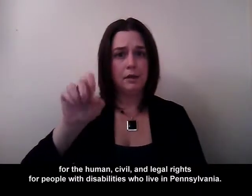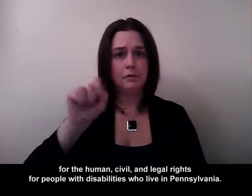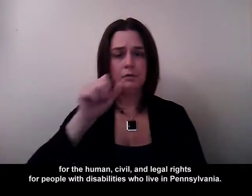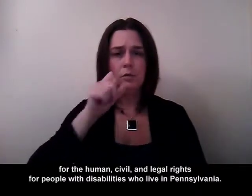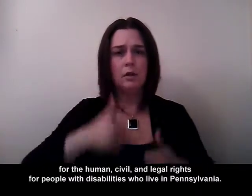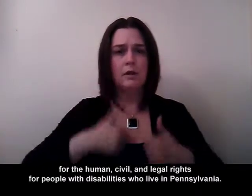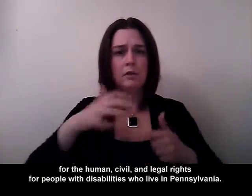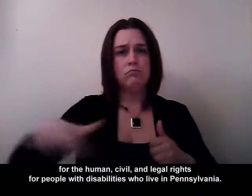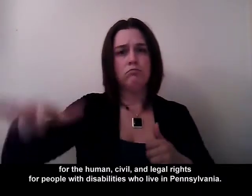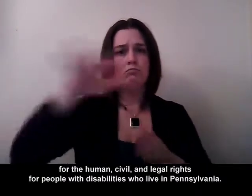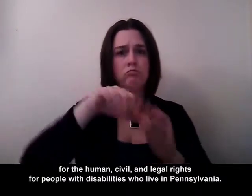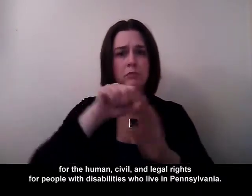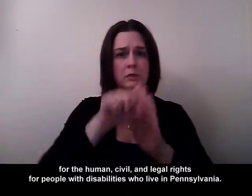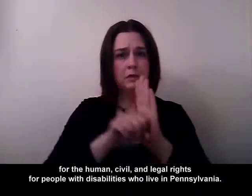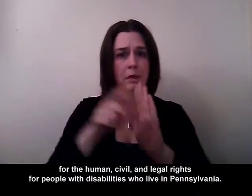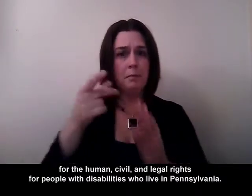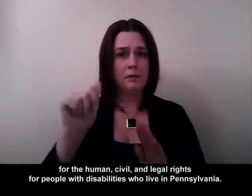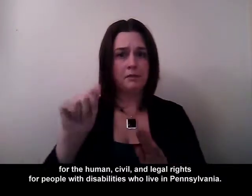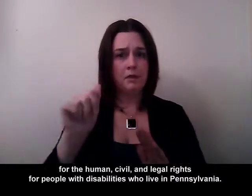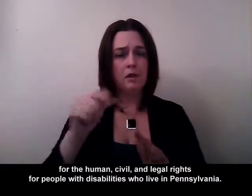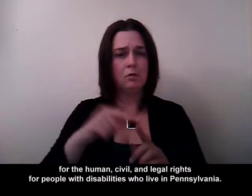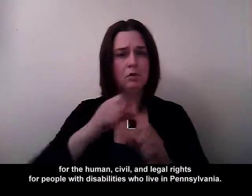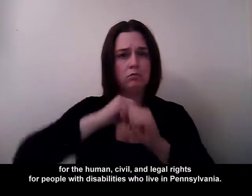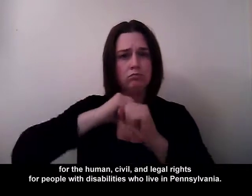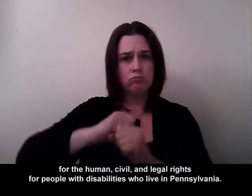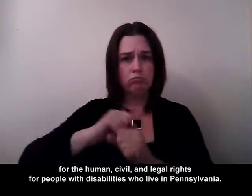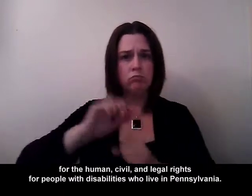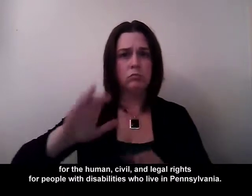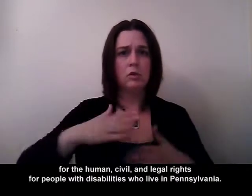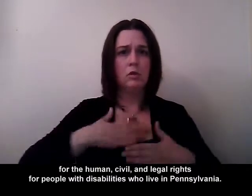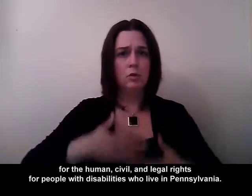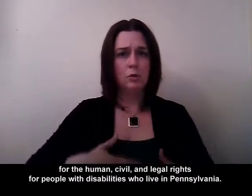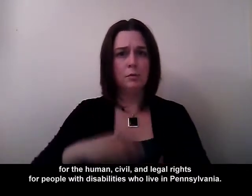civil, and legal rights for people with disabilities who live in Pennsylvania.